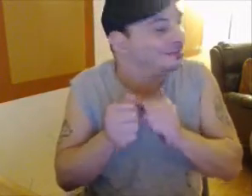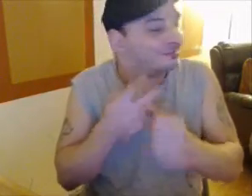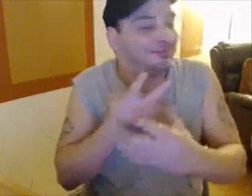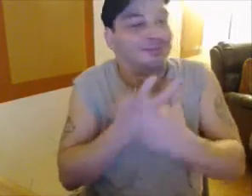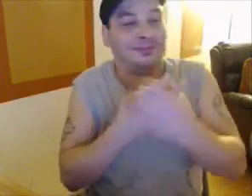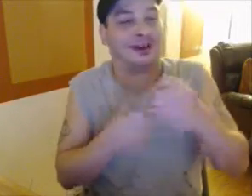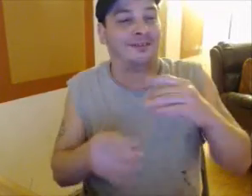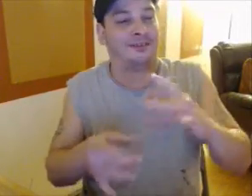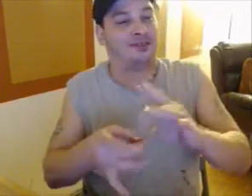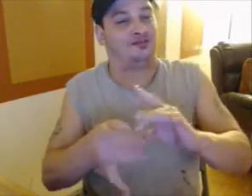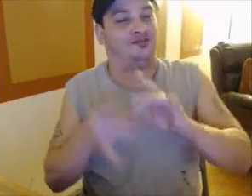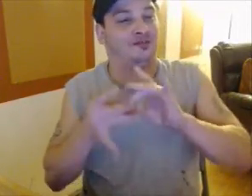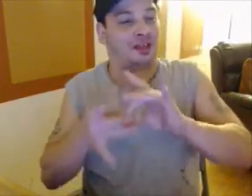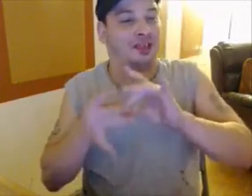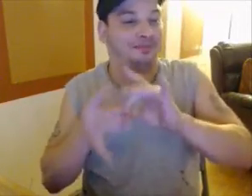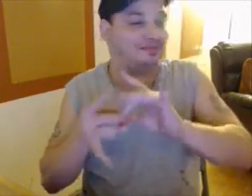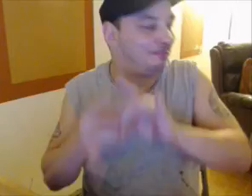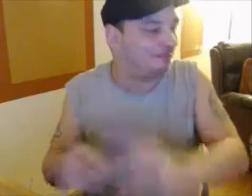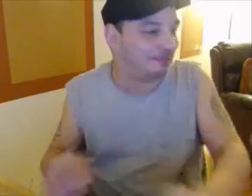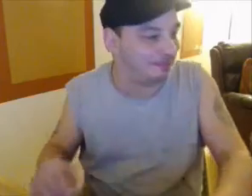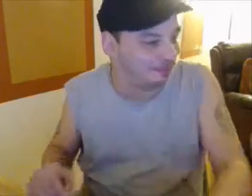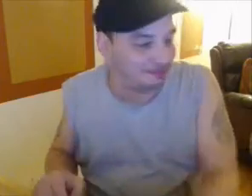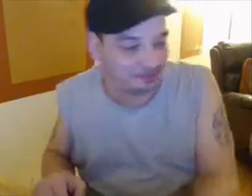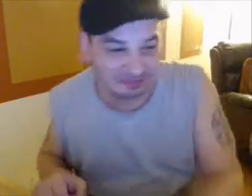Oh yeah! Oh yeah, you did! Sing! Yeah!